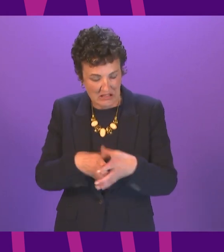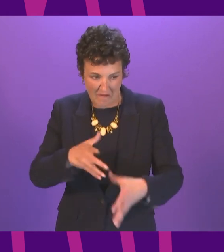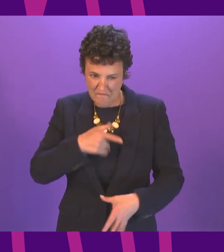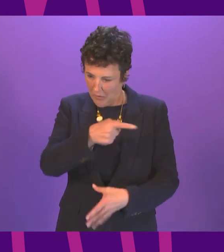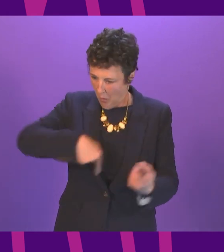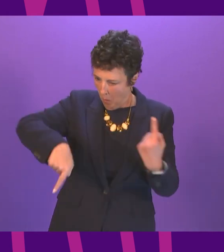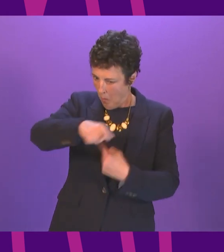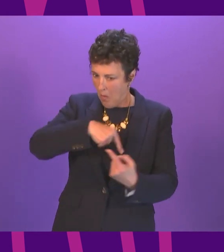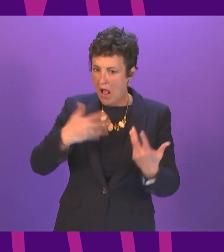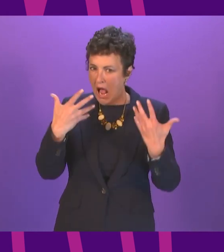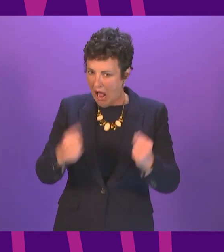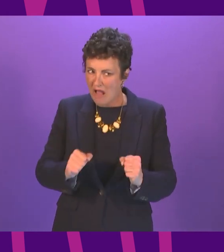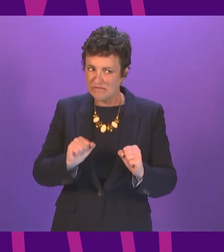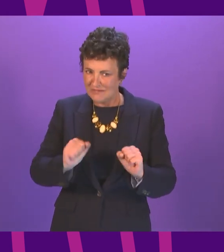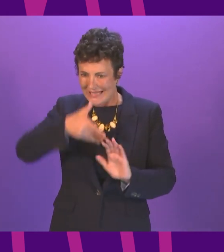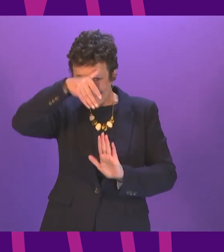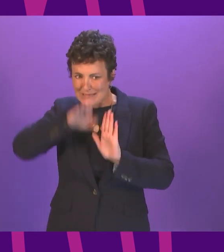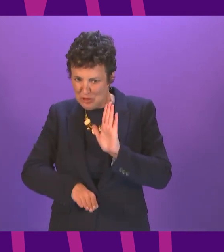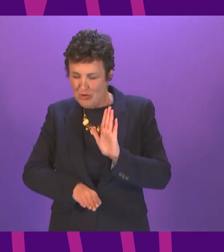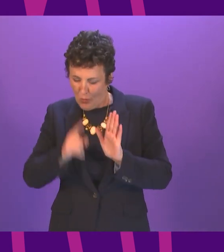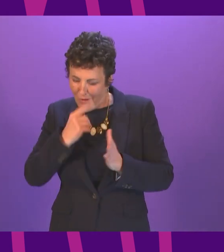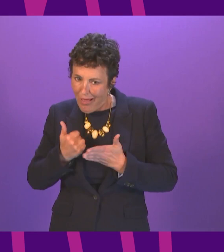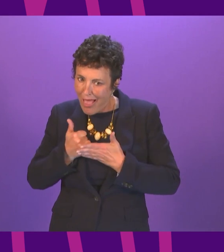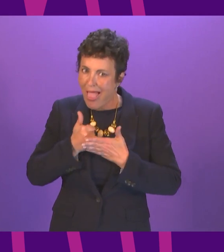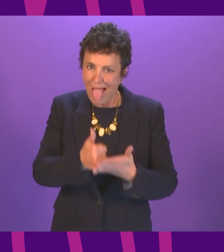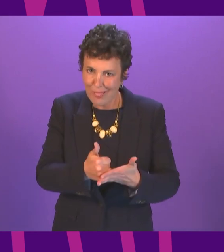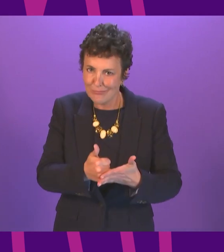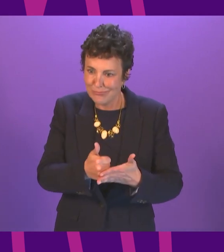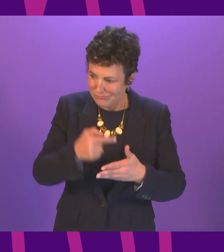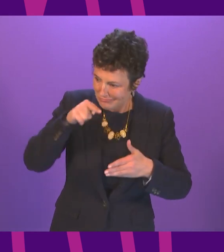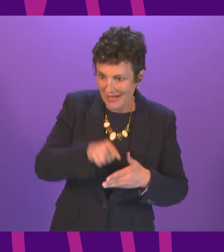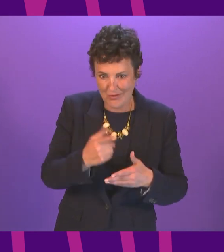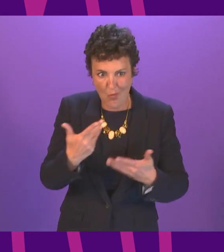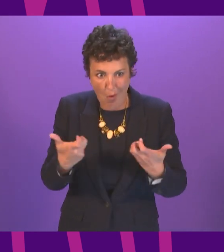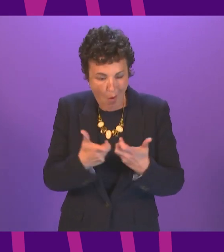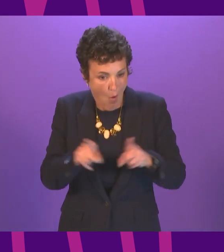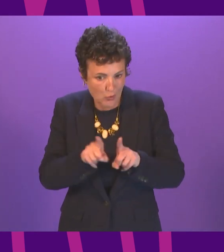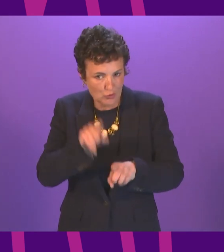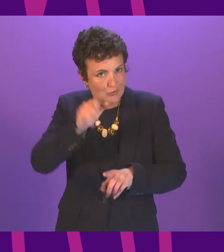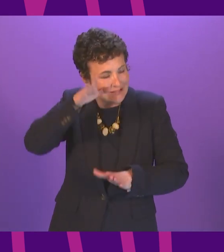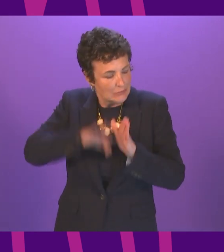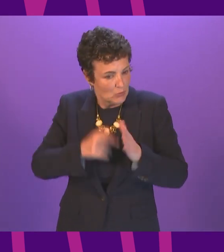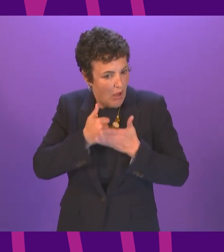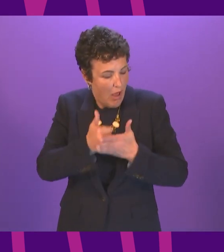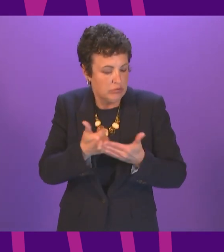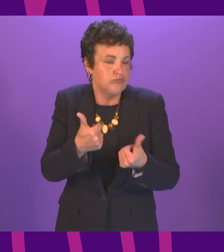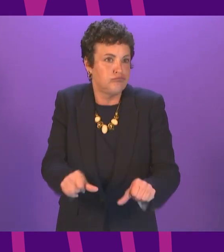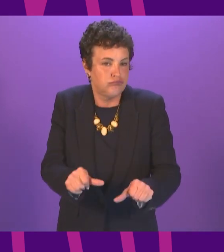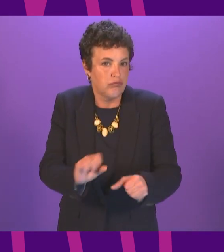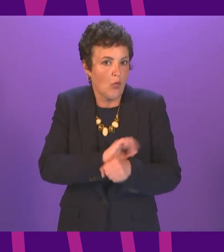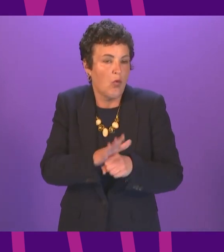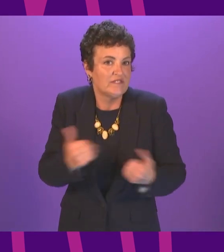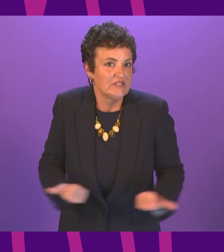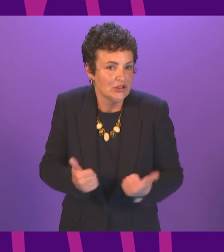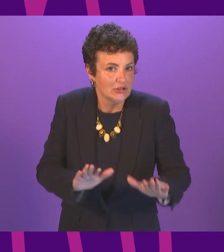experience cross portfolio to your new roles and help to lead us through this recovery from Covid one of the things